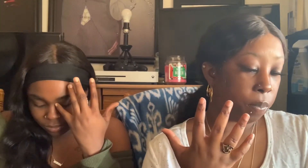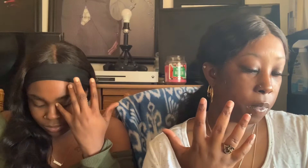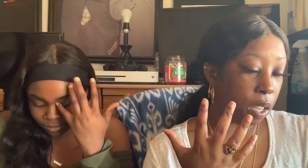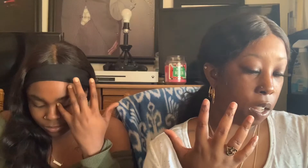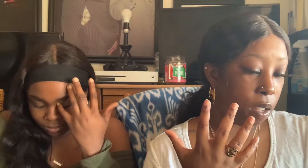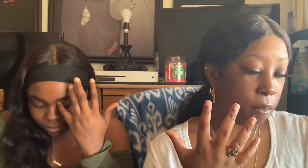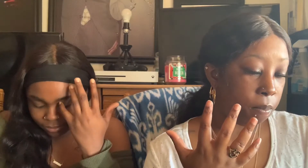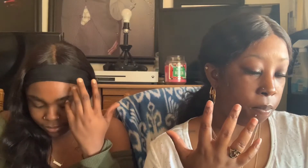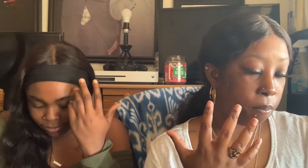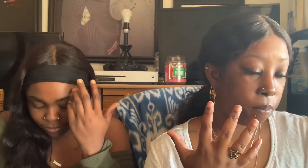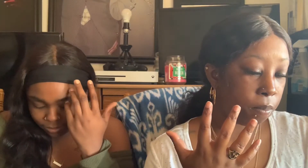Um. Um.